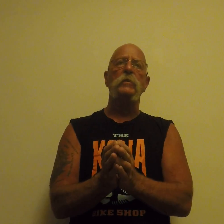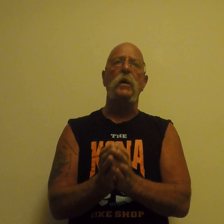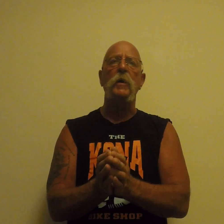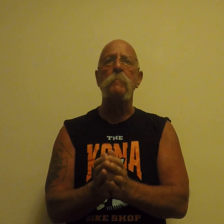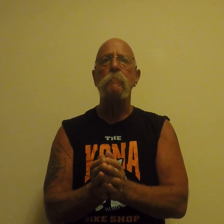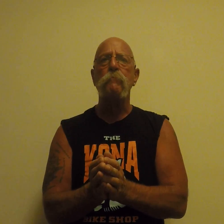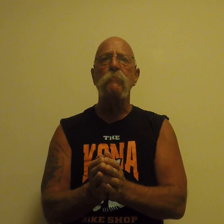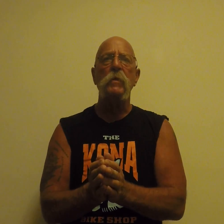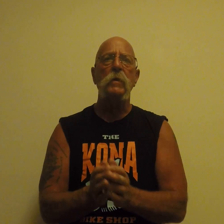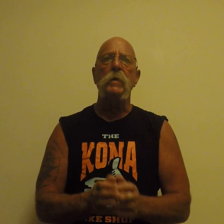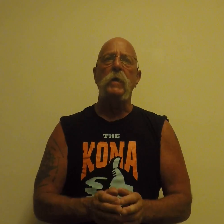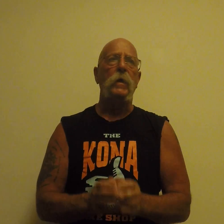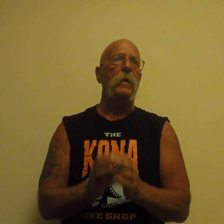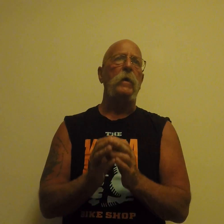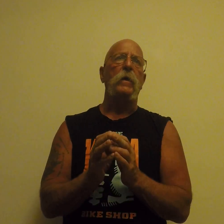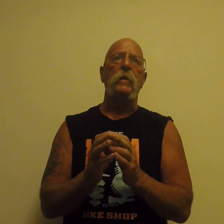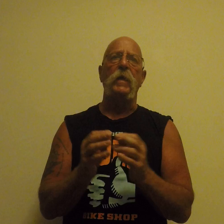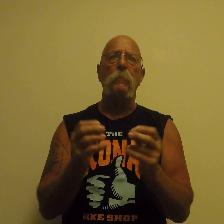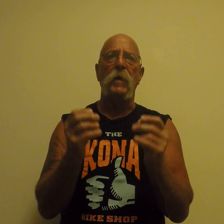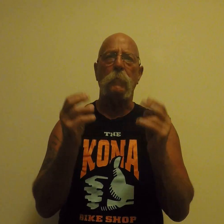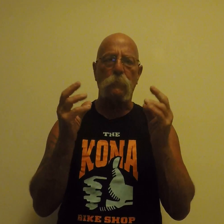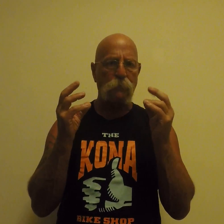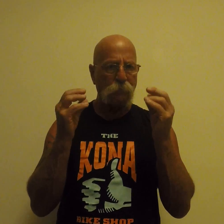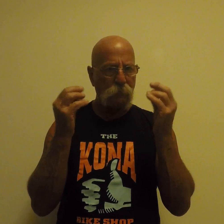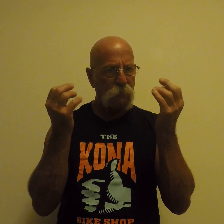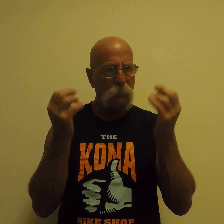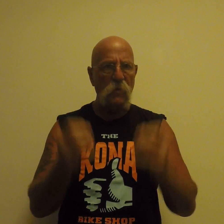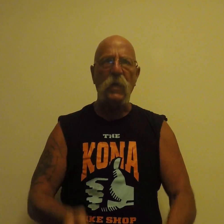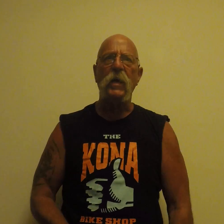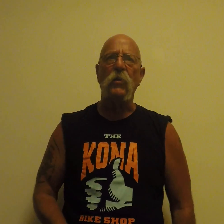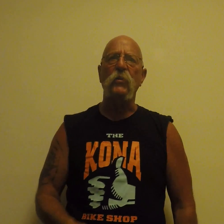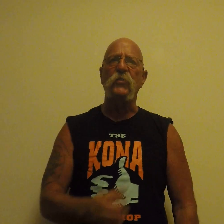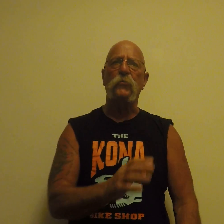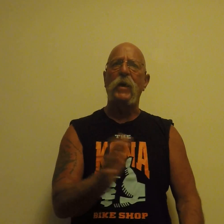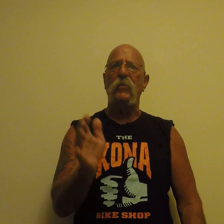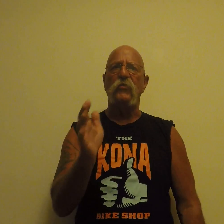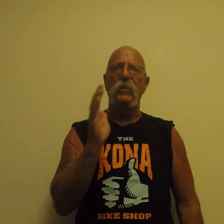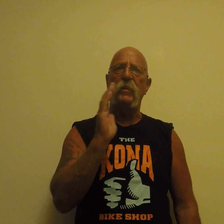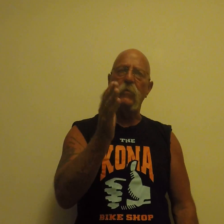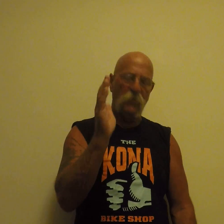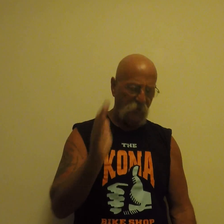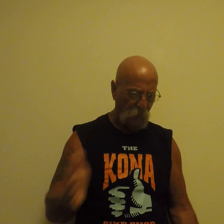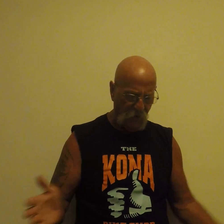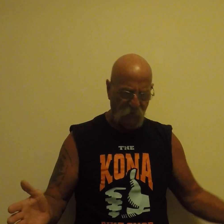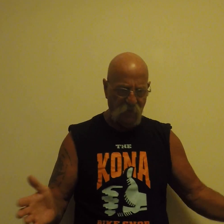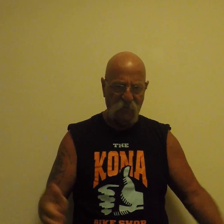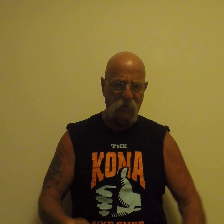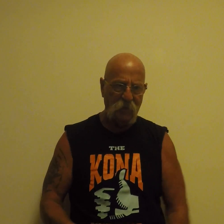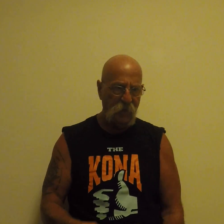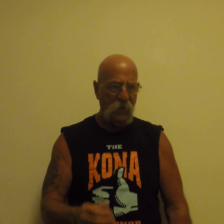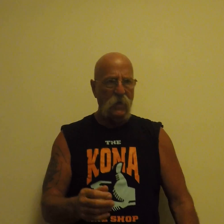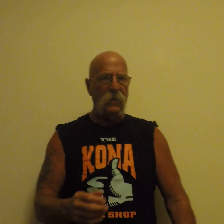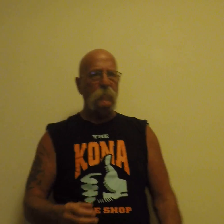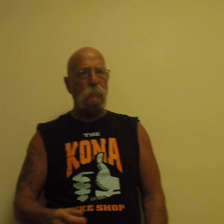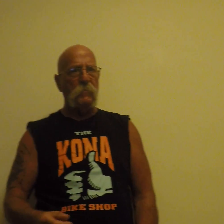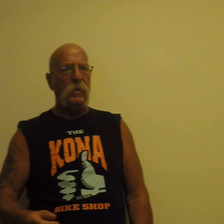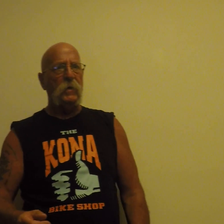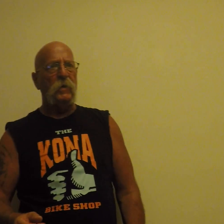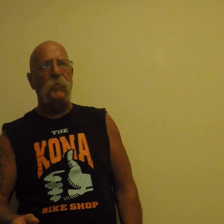time. And they make, they got a good strategy. The strategy, that's it. If you